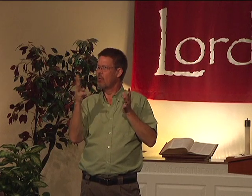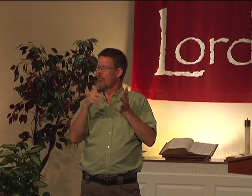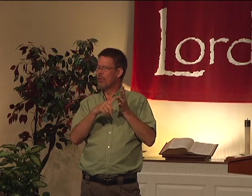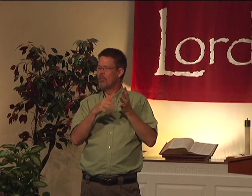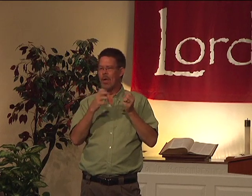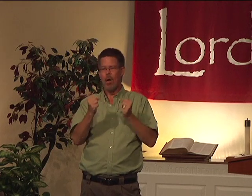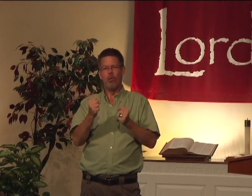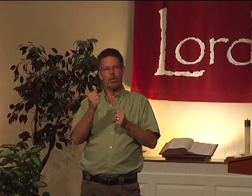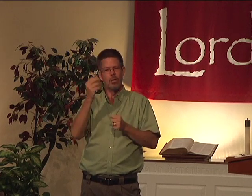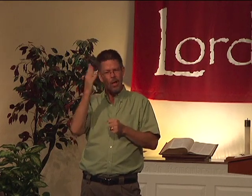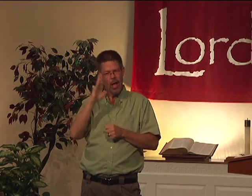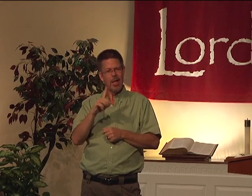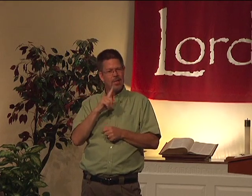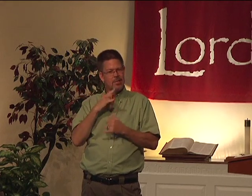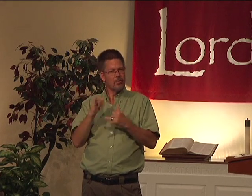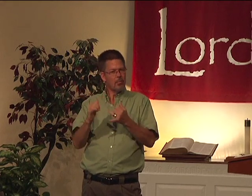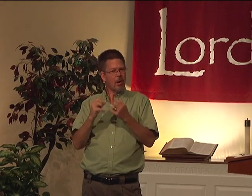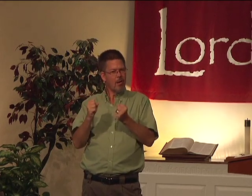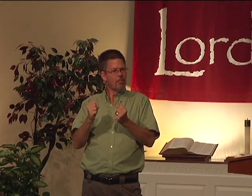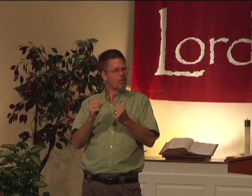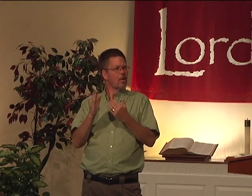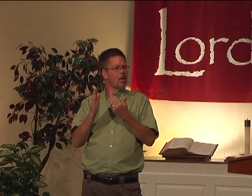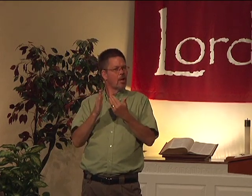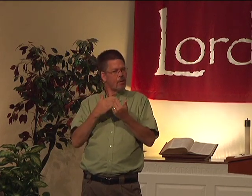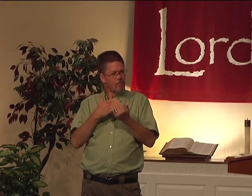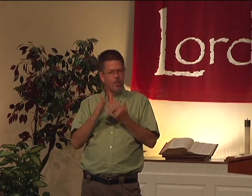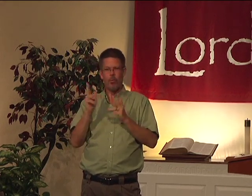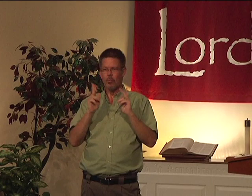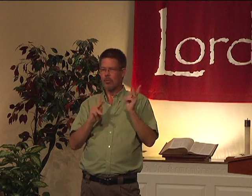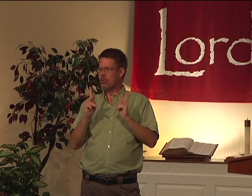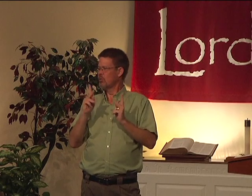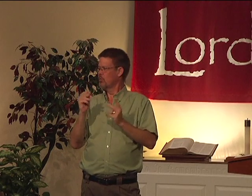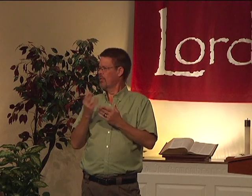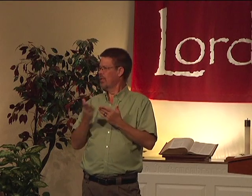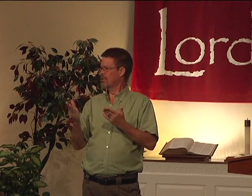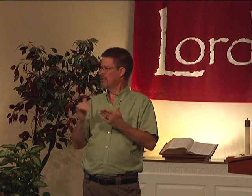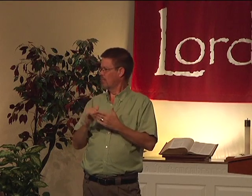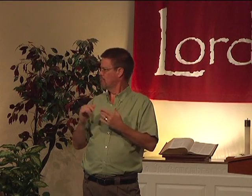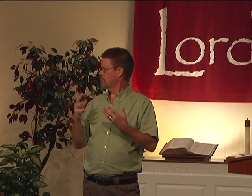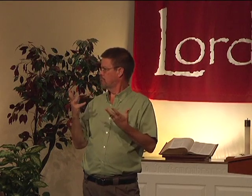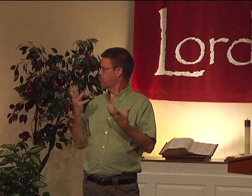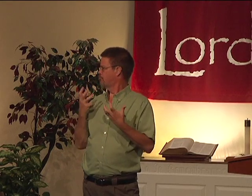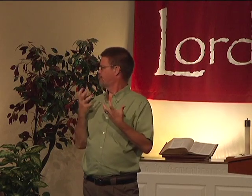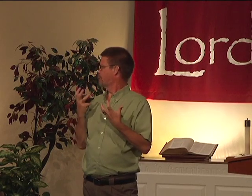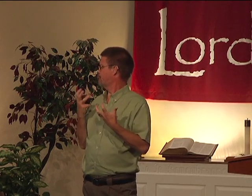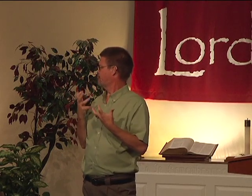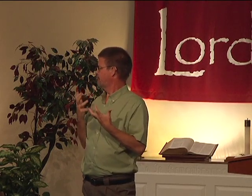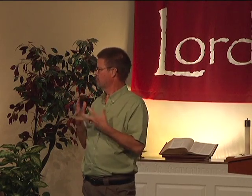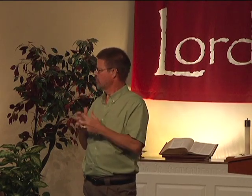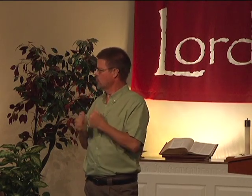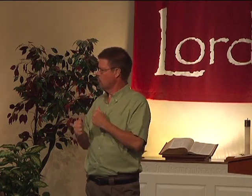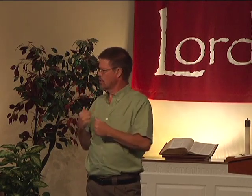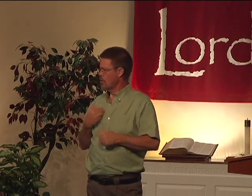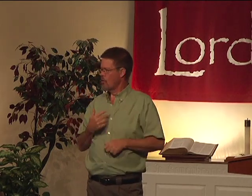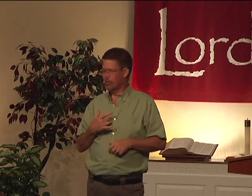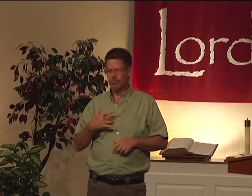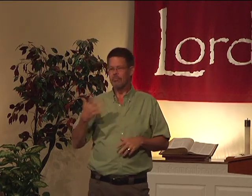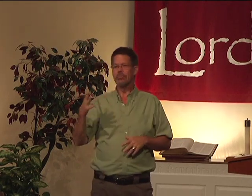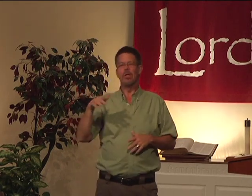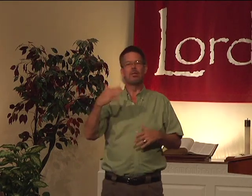The fourth one. God is still powerful. Even though people do things that just destroy